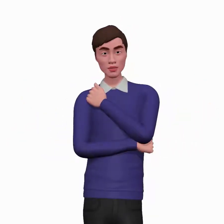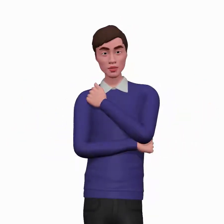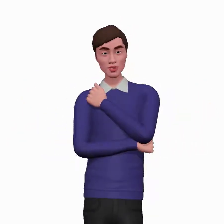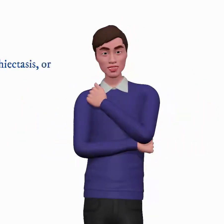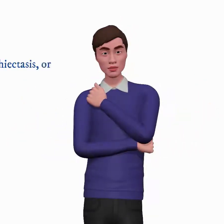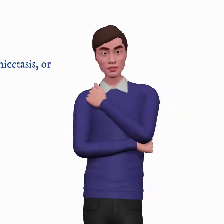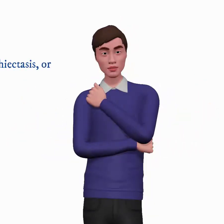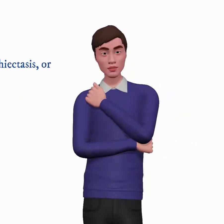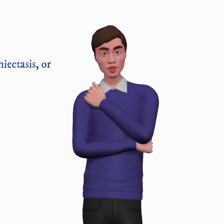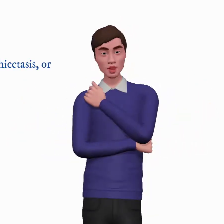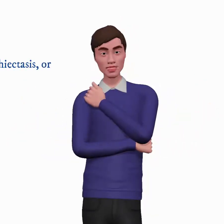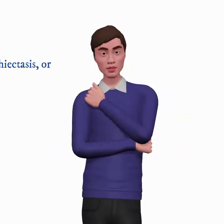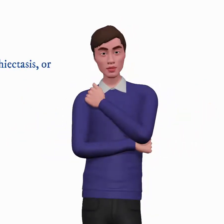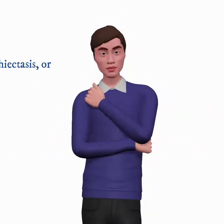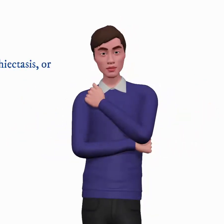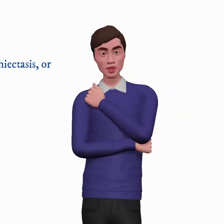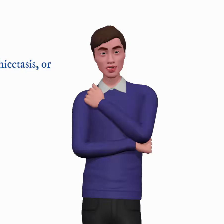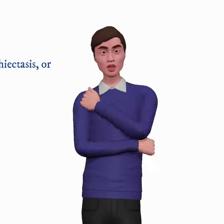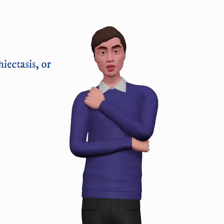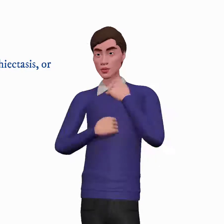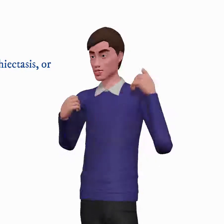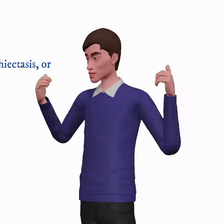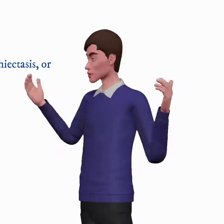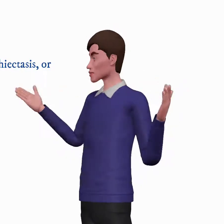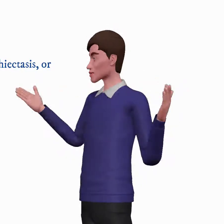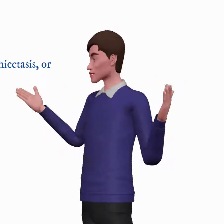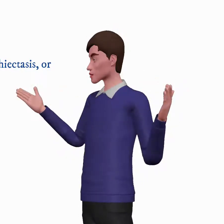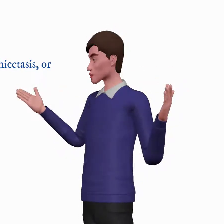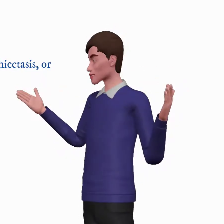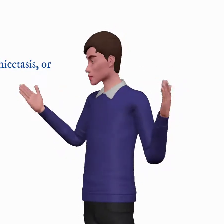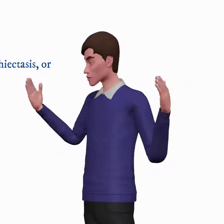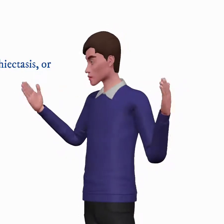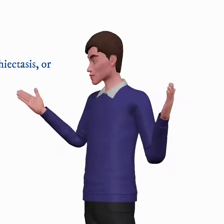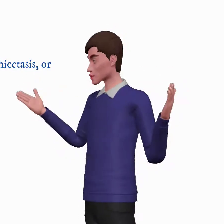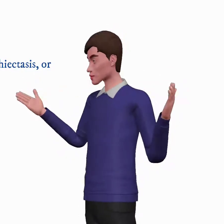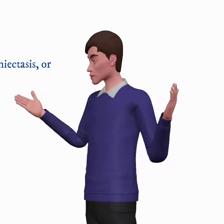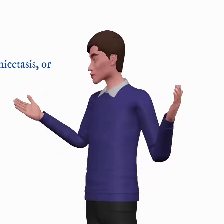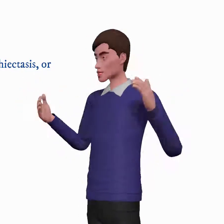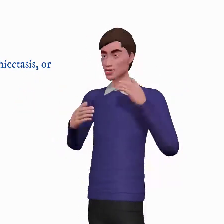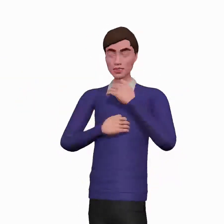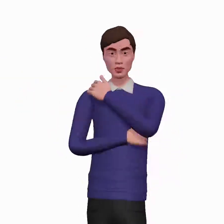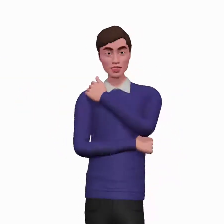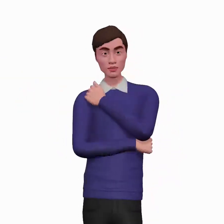occurs. Cough with postural variation occurs in bronchiectasis or in lung abscess.